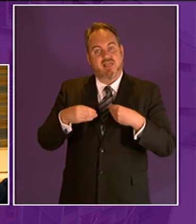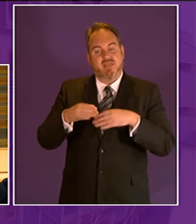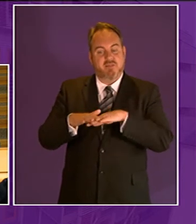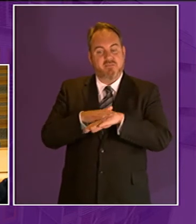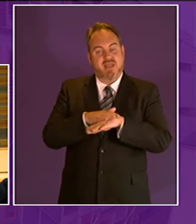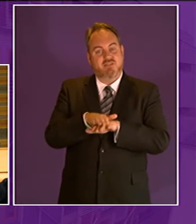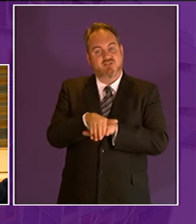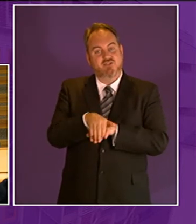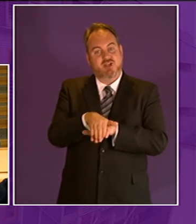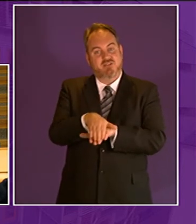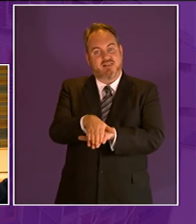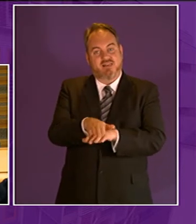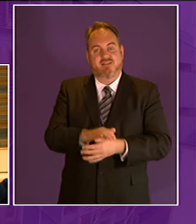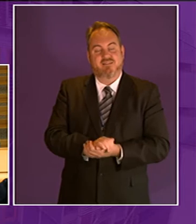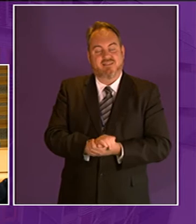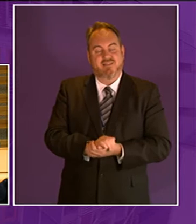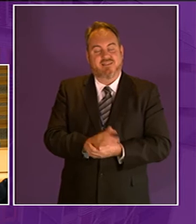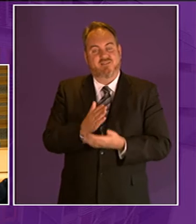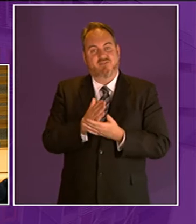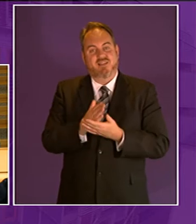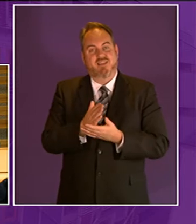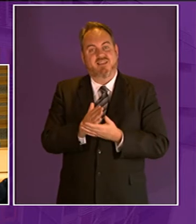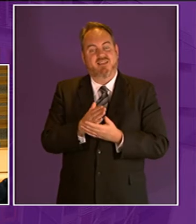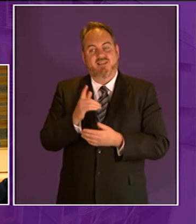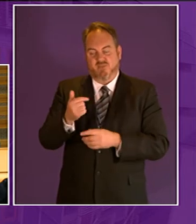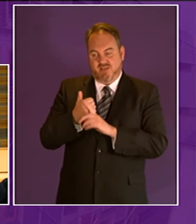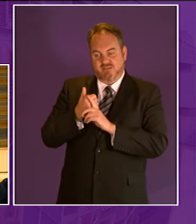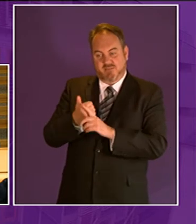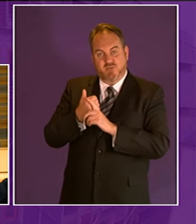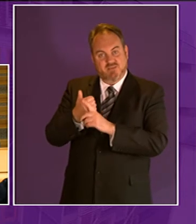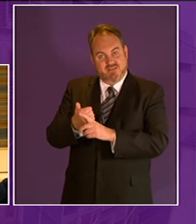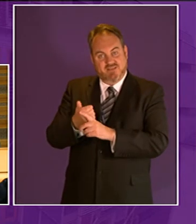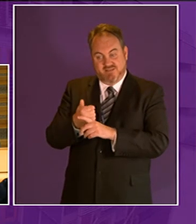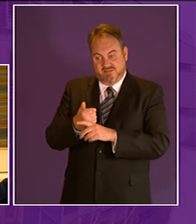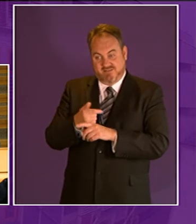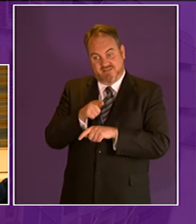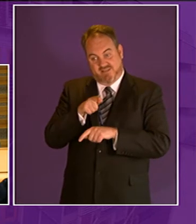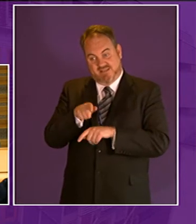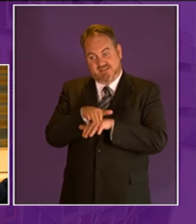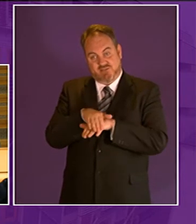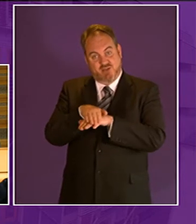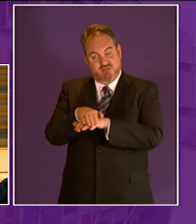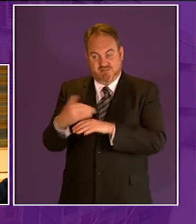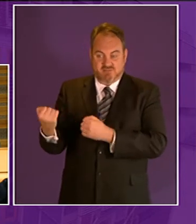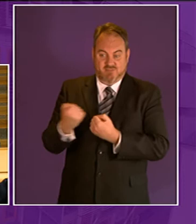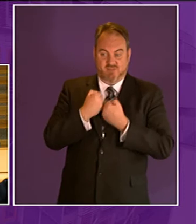path of these turtles from warmer climes to our shores and actually when I was chatting to them I was I was pointing it to them that is actually